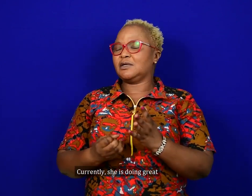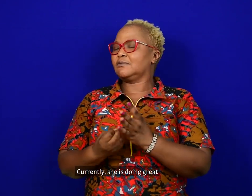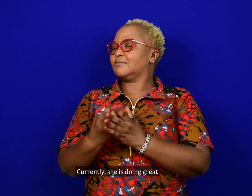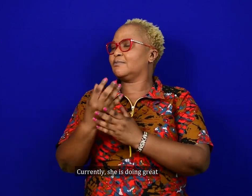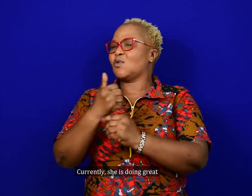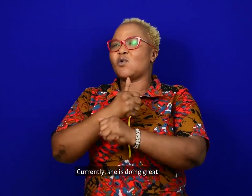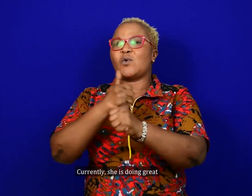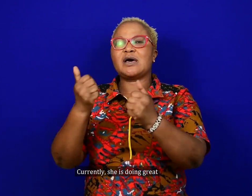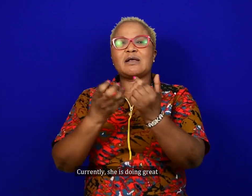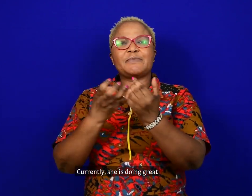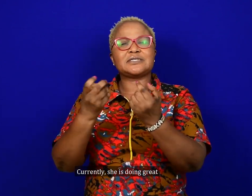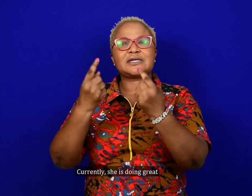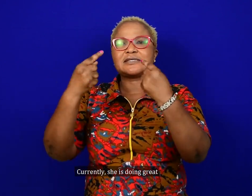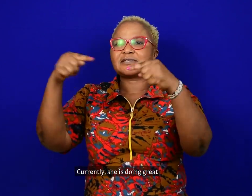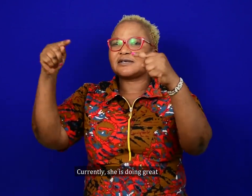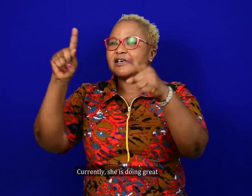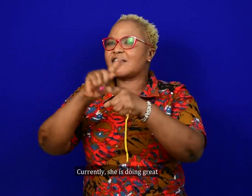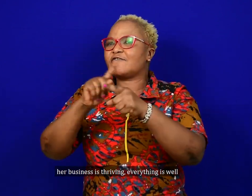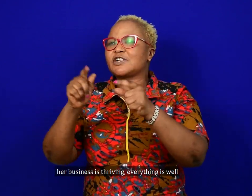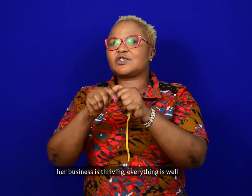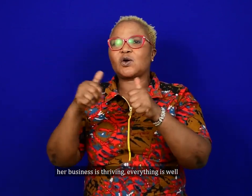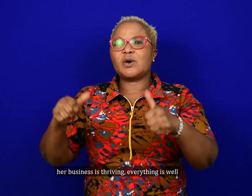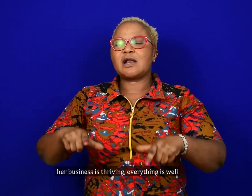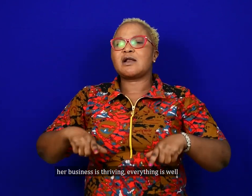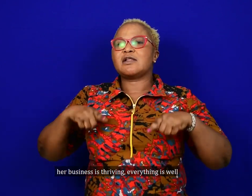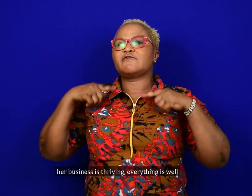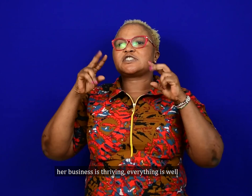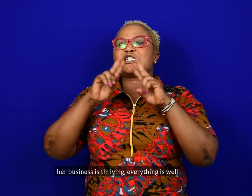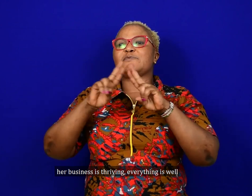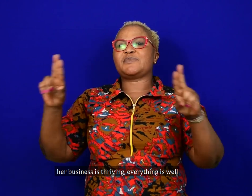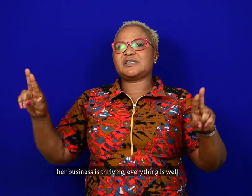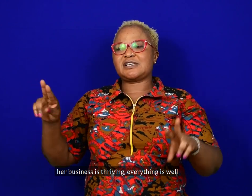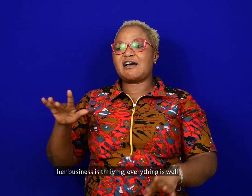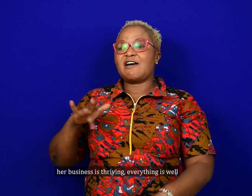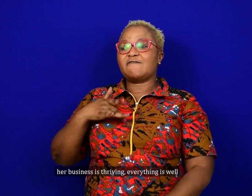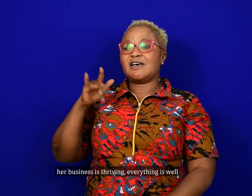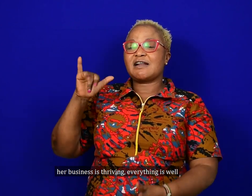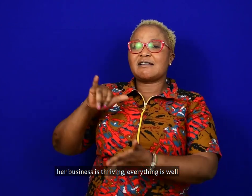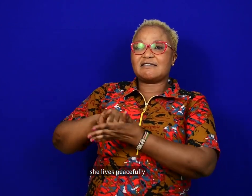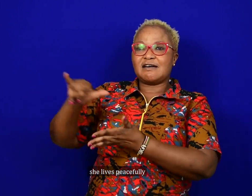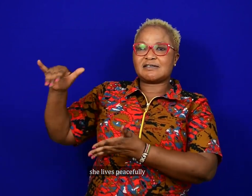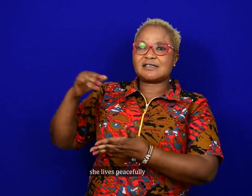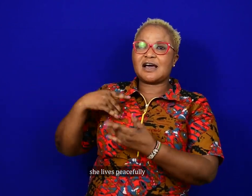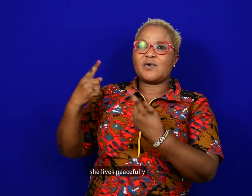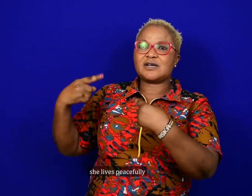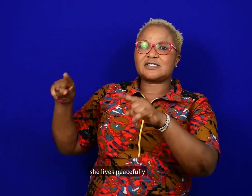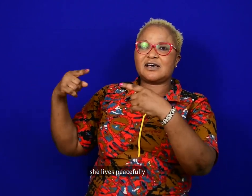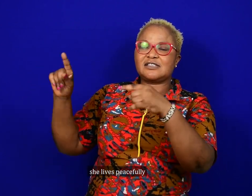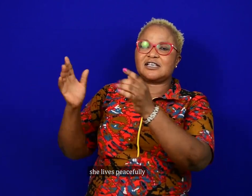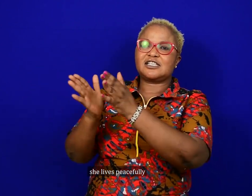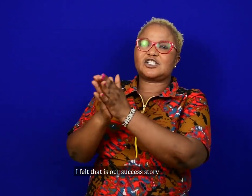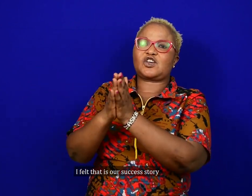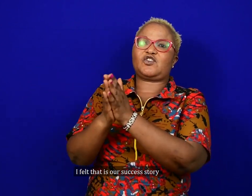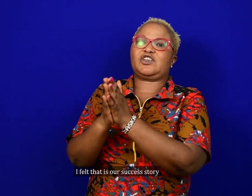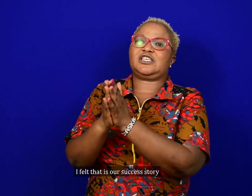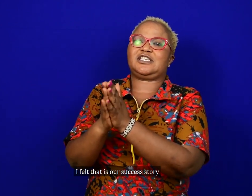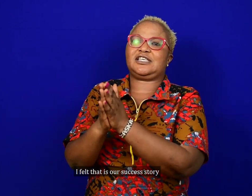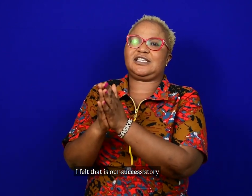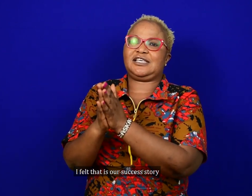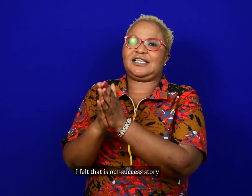Currently, she's doing really well. Her business is thriving. Everything is well. She lives peacefully and I felt that is